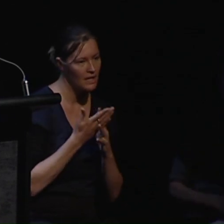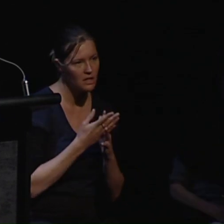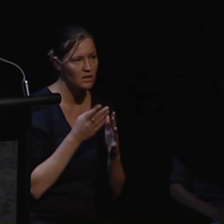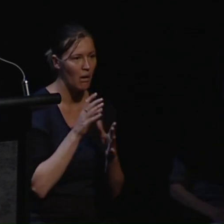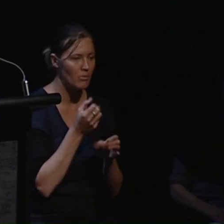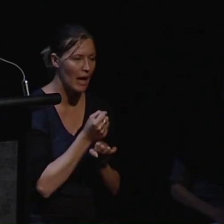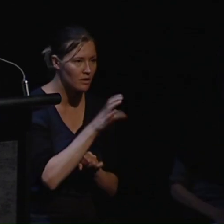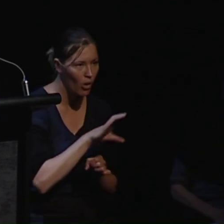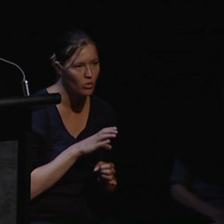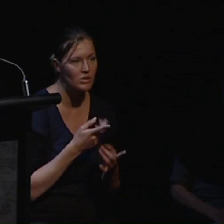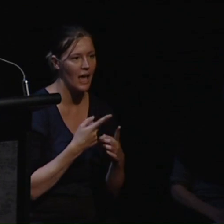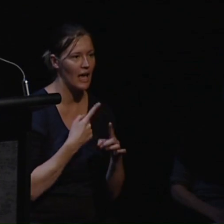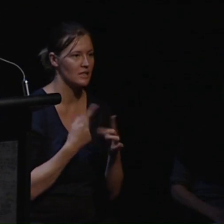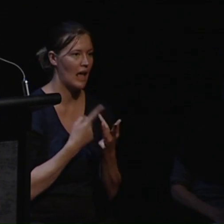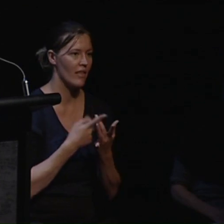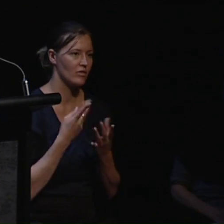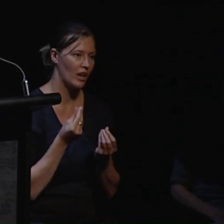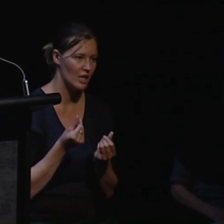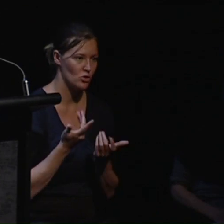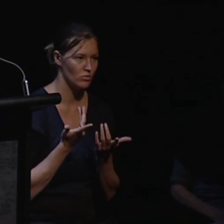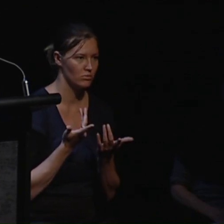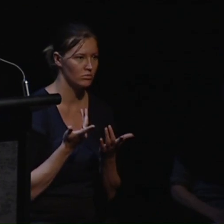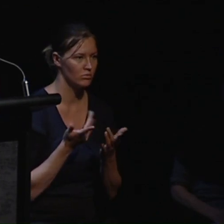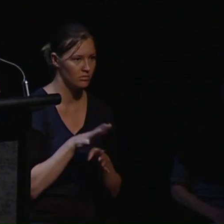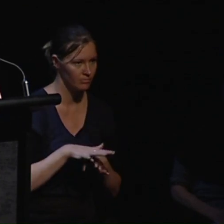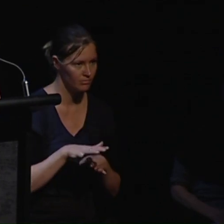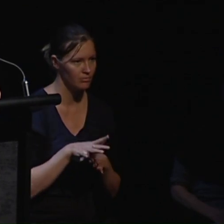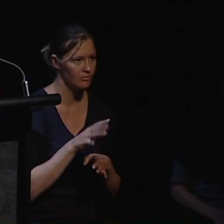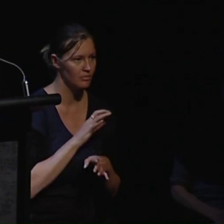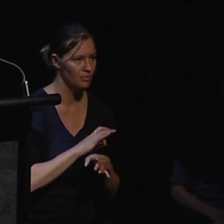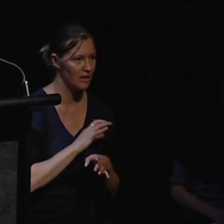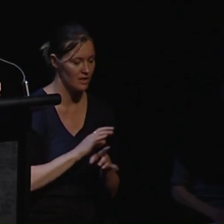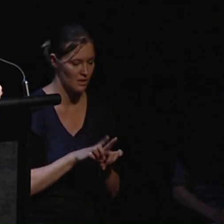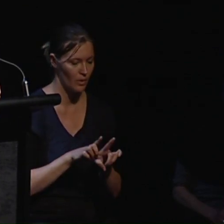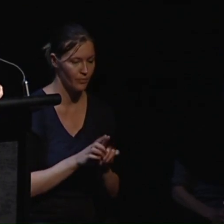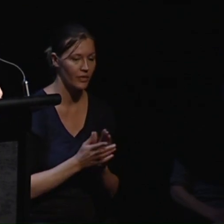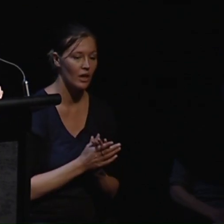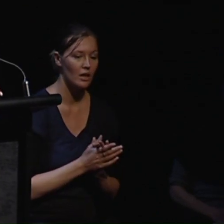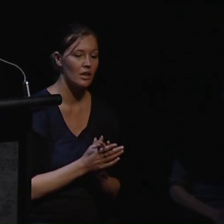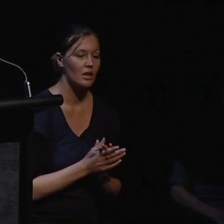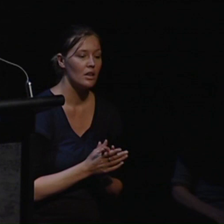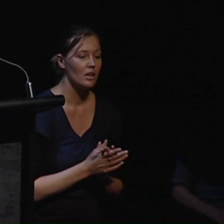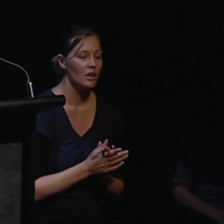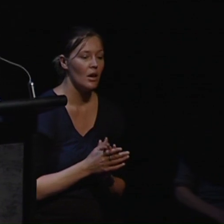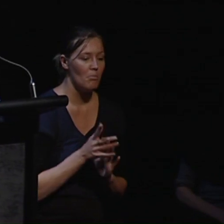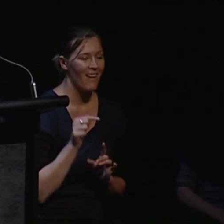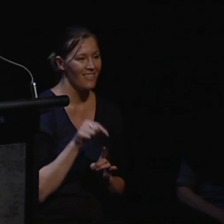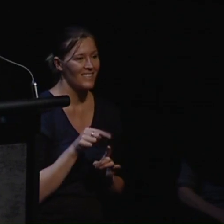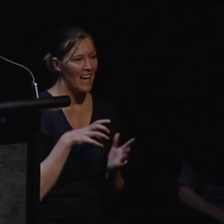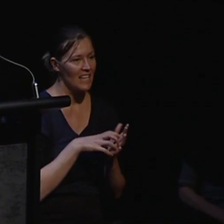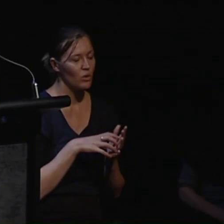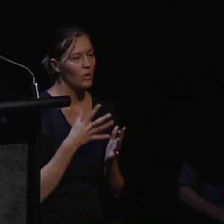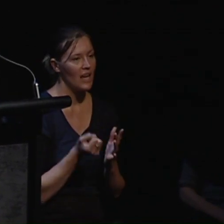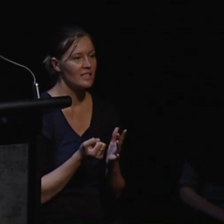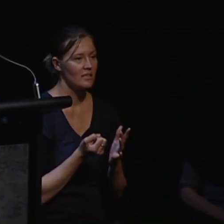mortgages and other forms and financial credit. The crafting of this article however has led to ongoing dialogue on